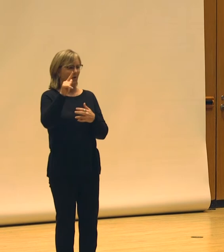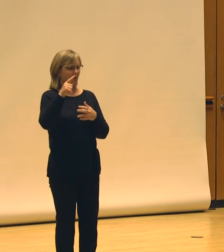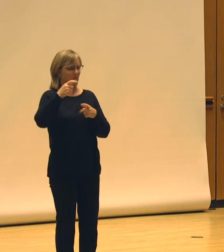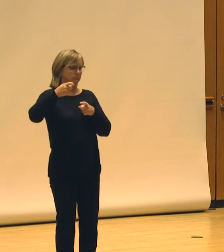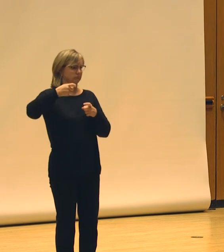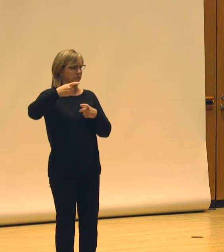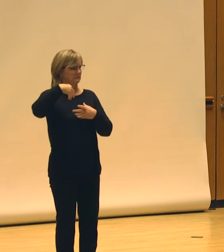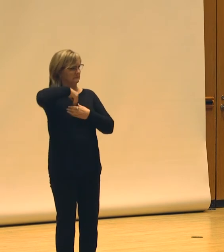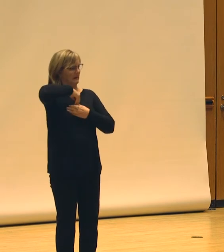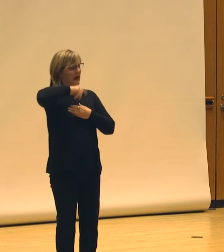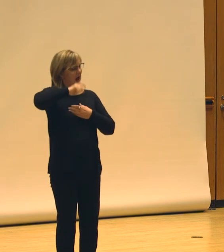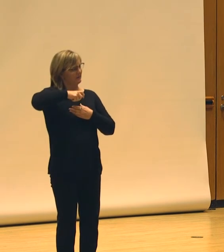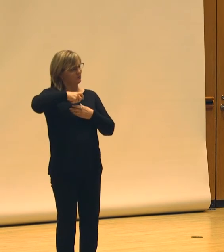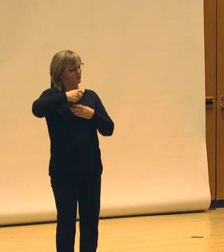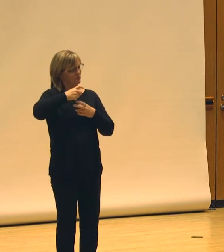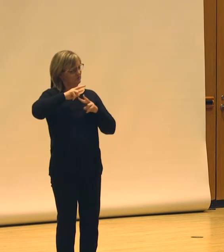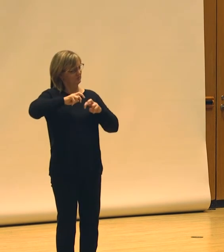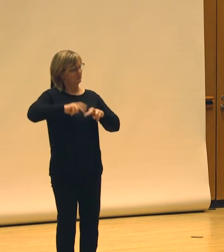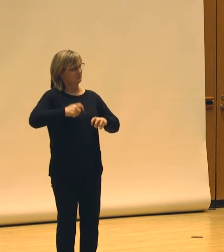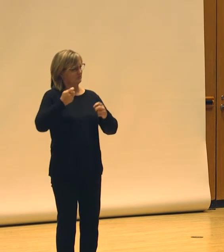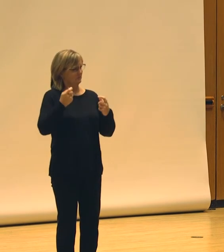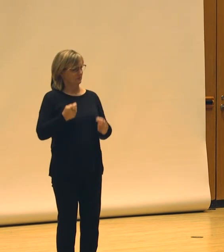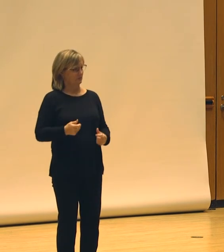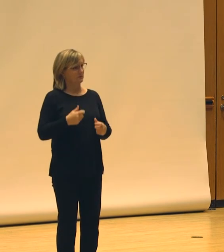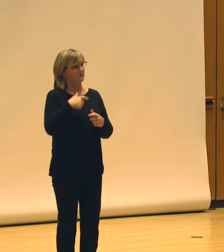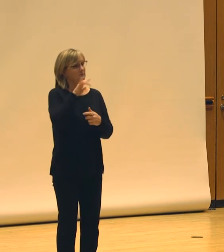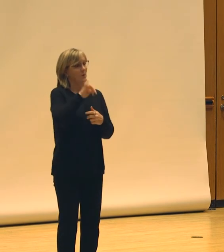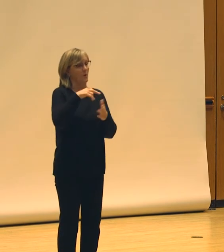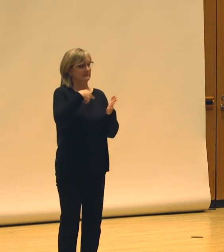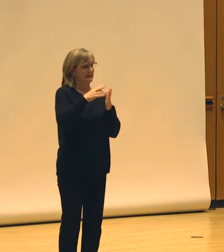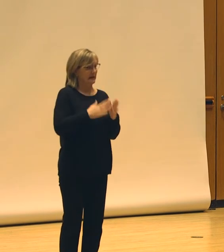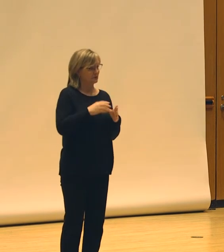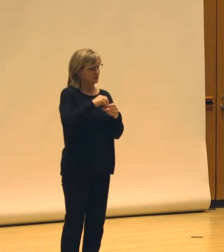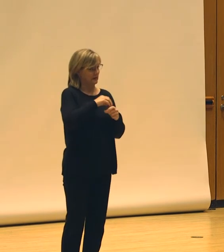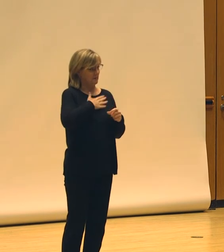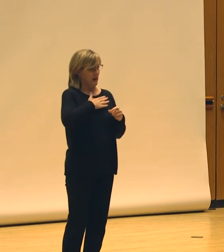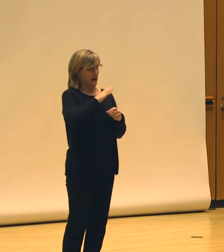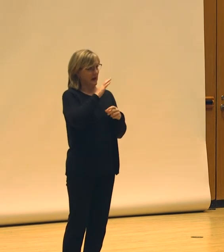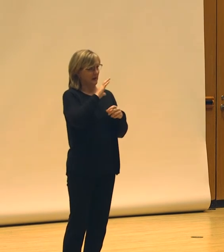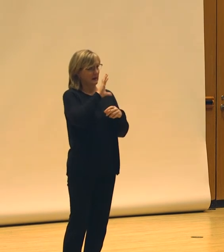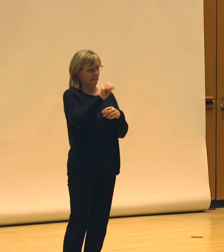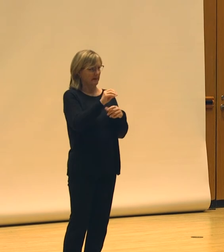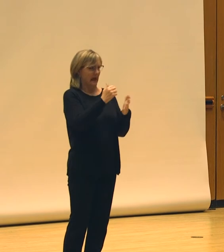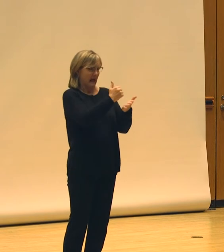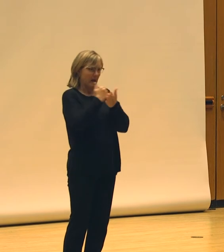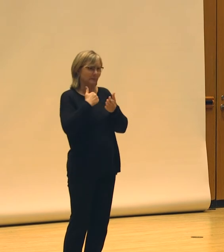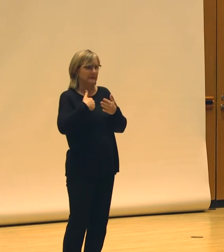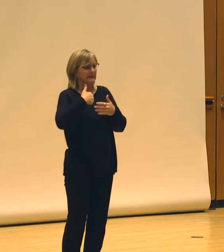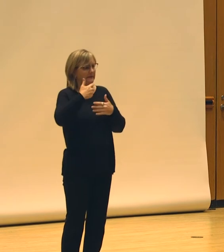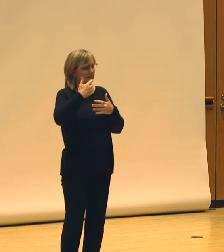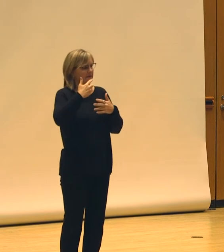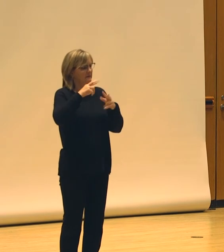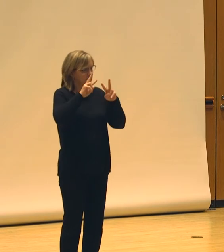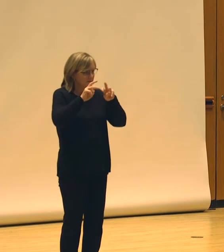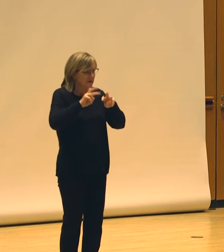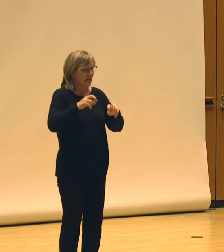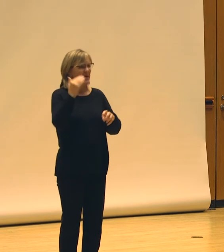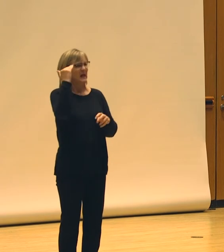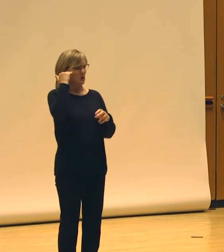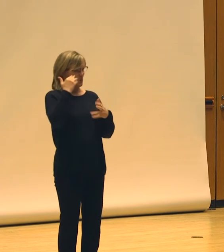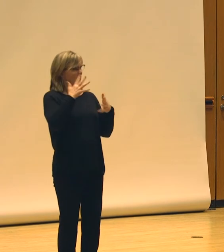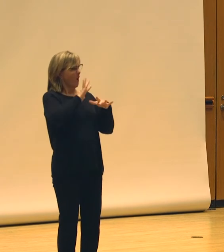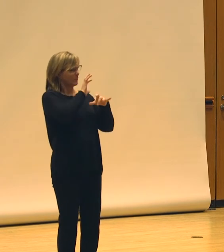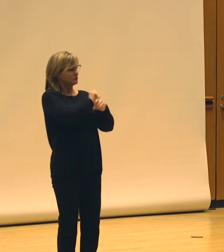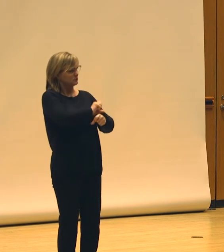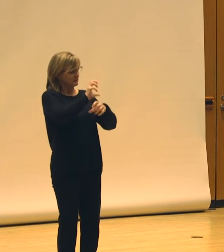So that was great, because I had some collaborators, these dancers in the company that could help me understand that and unpack that. And they knew all of these different traditions, and they